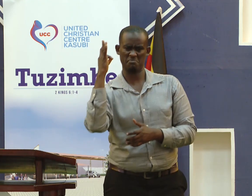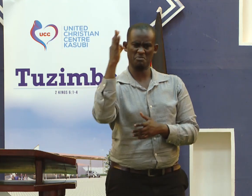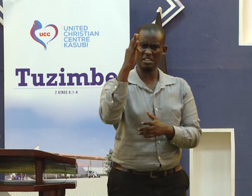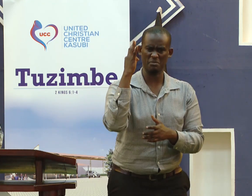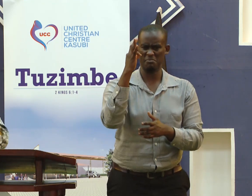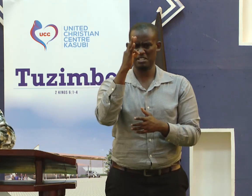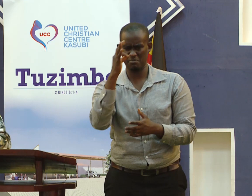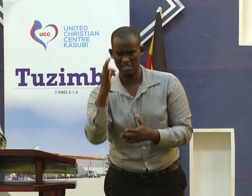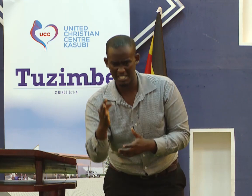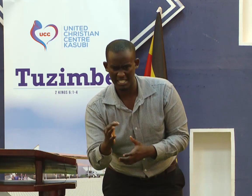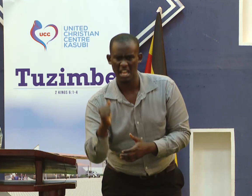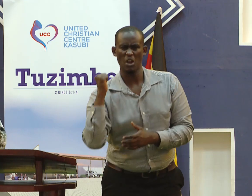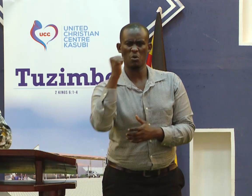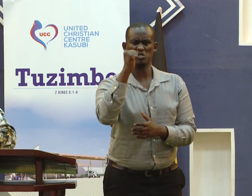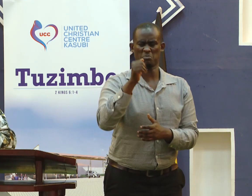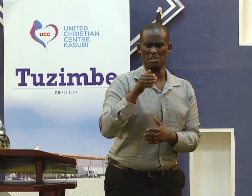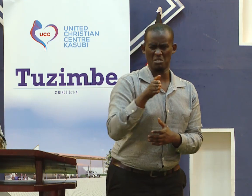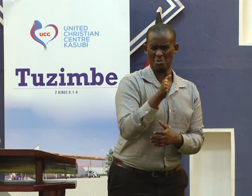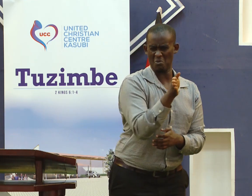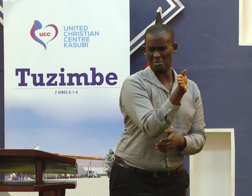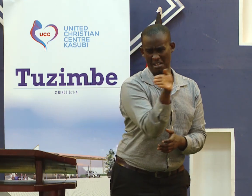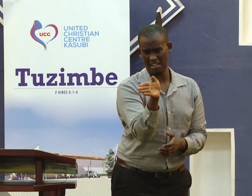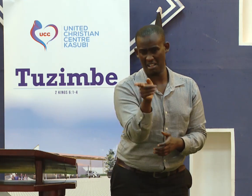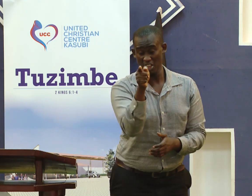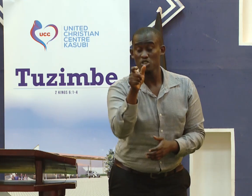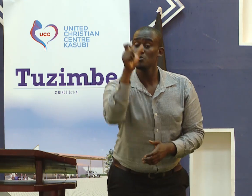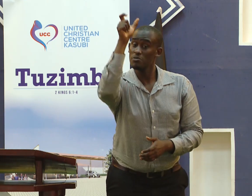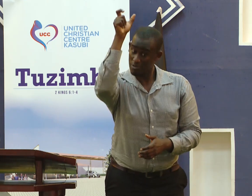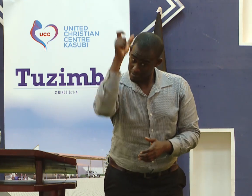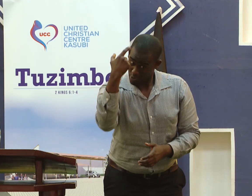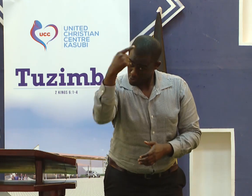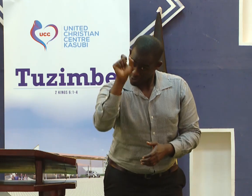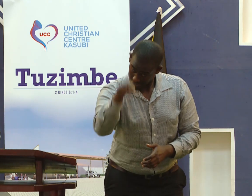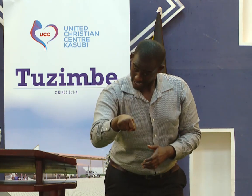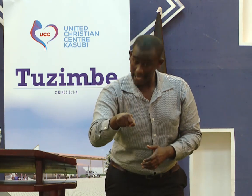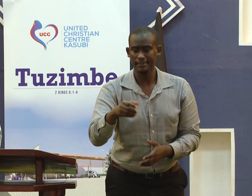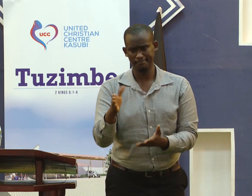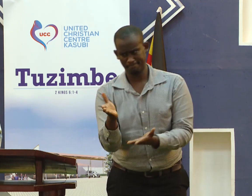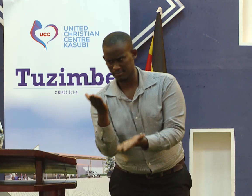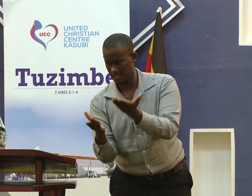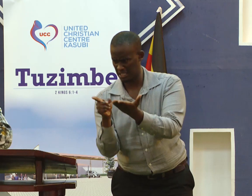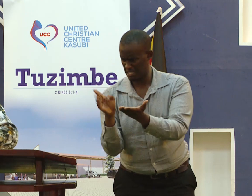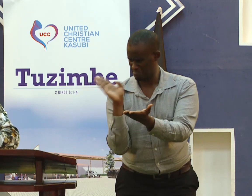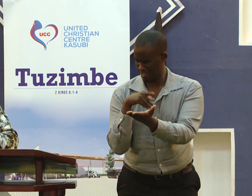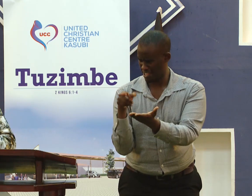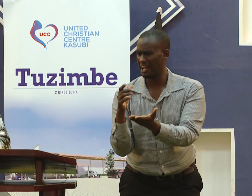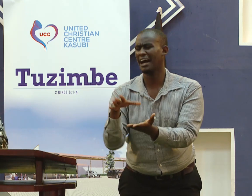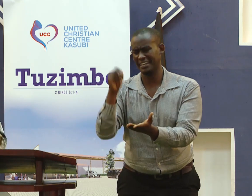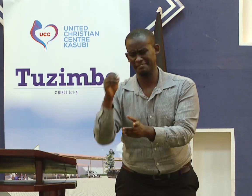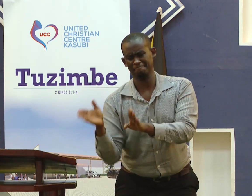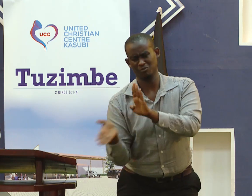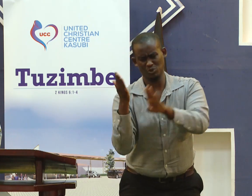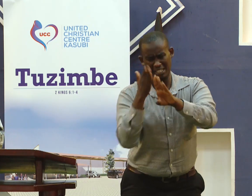If anyone comes with any doctrine of swaying away from the truth, you'll be able to discern and you'll get out of that